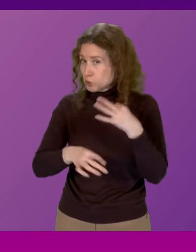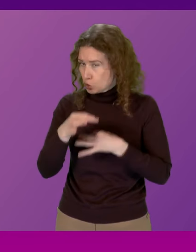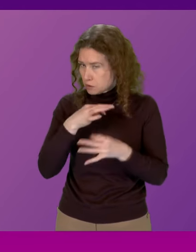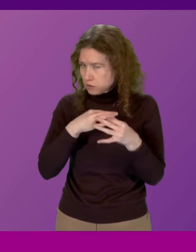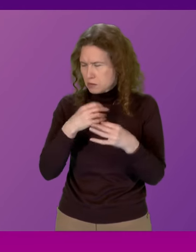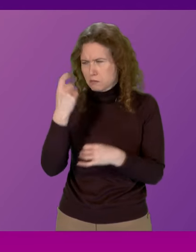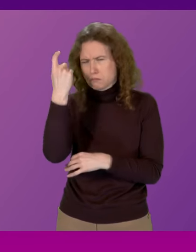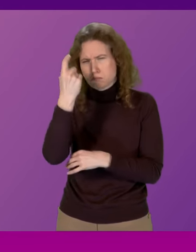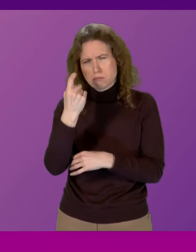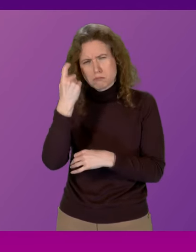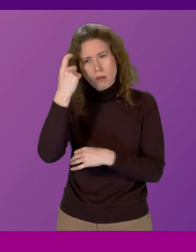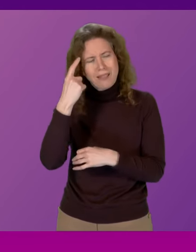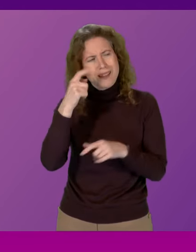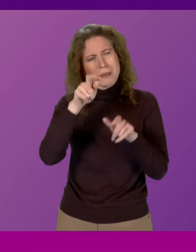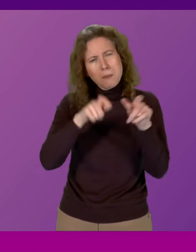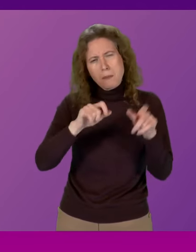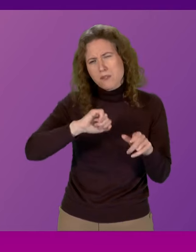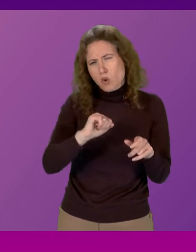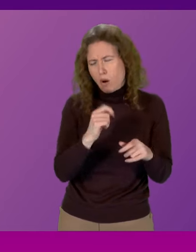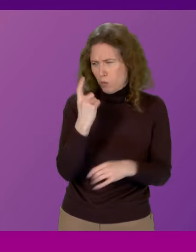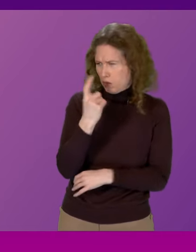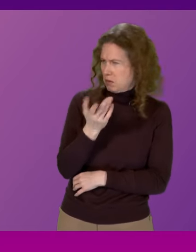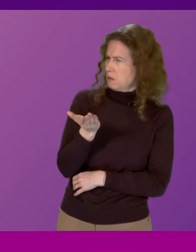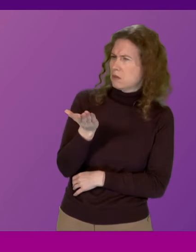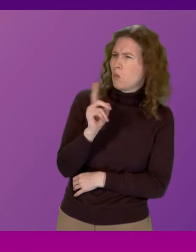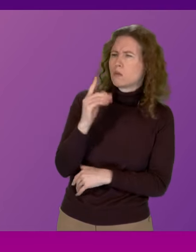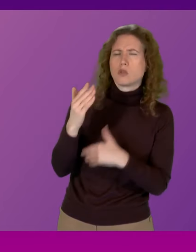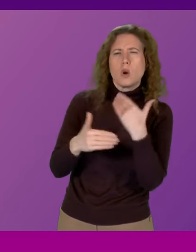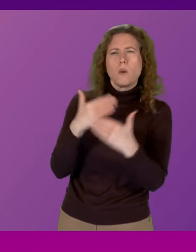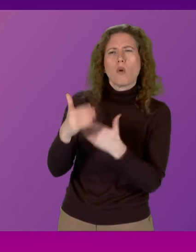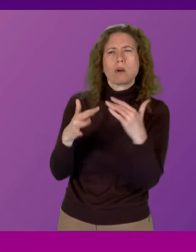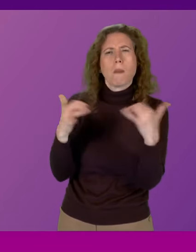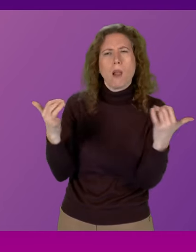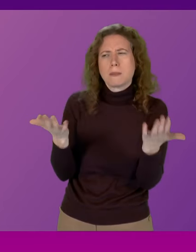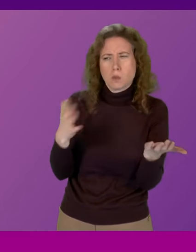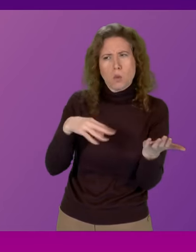I think the people of Scotland will wonder exactly what's going on in this parliament